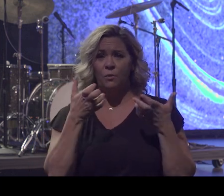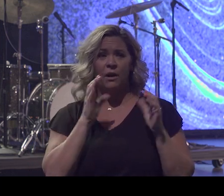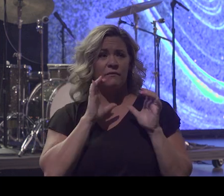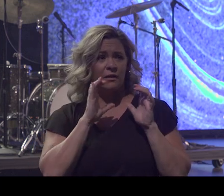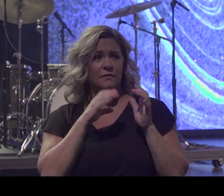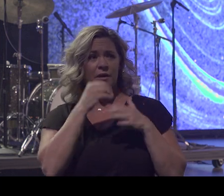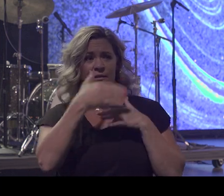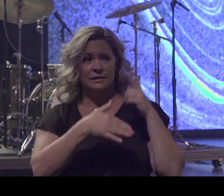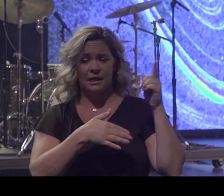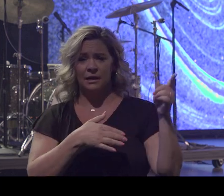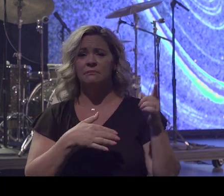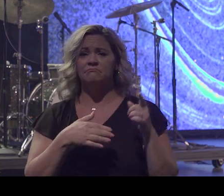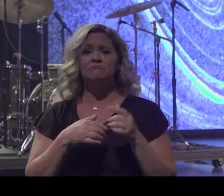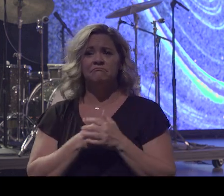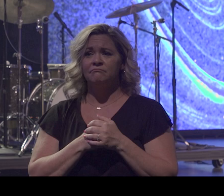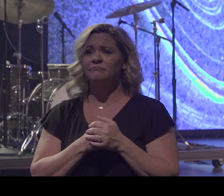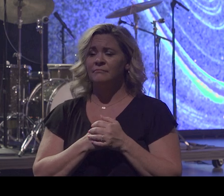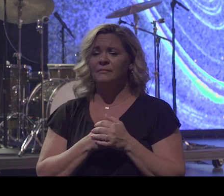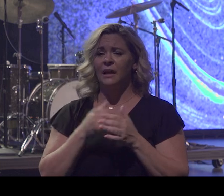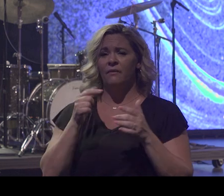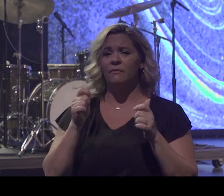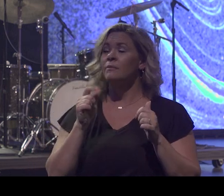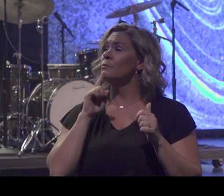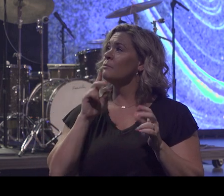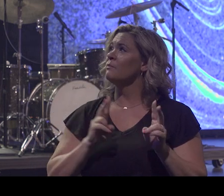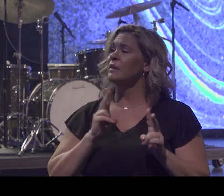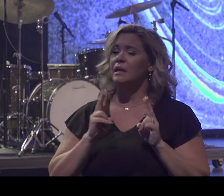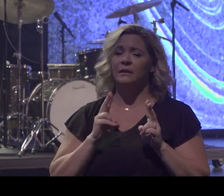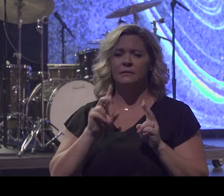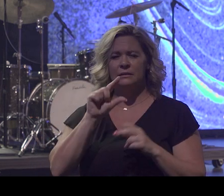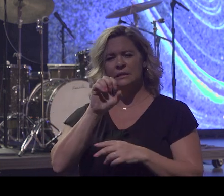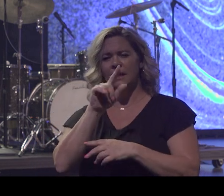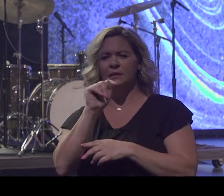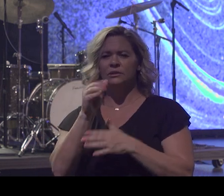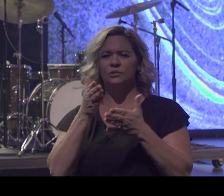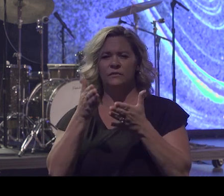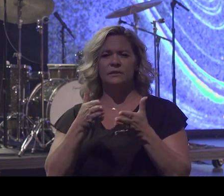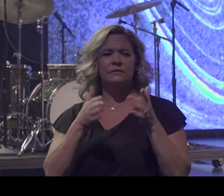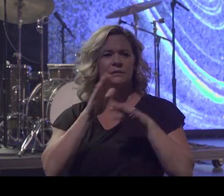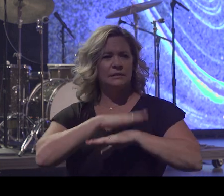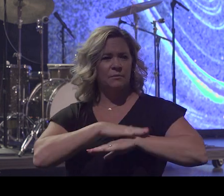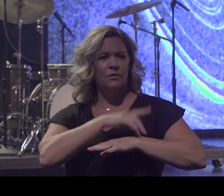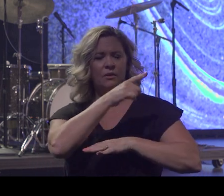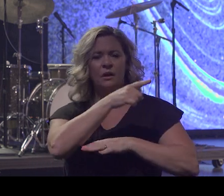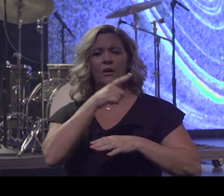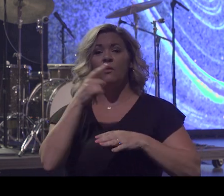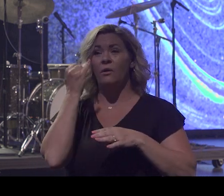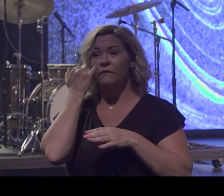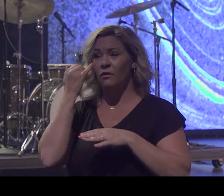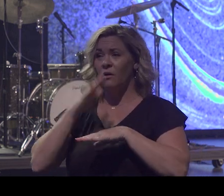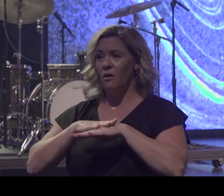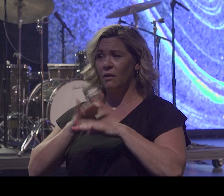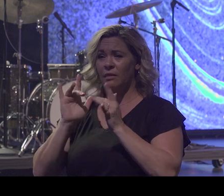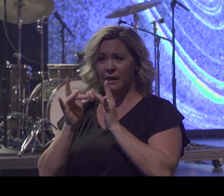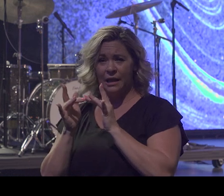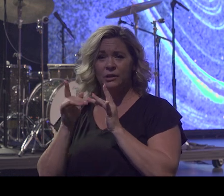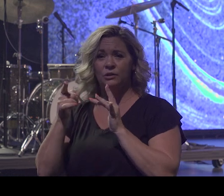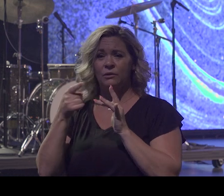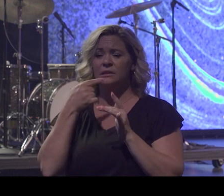our courtyard, at our guest services tent. We have pastors out there waiting for you. If you're joining us online, you can just make a comment in the chat section,